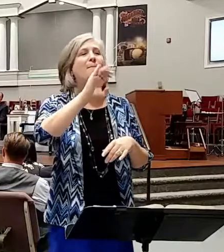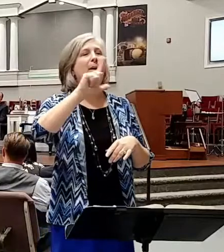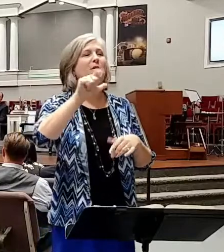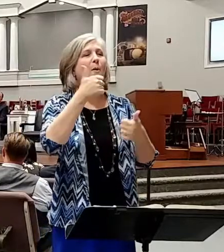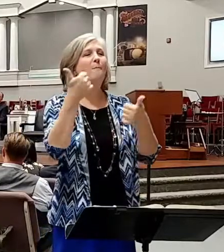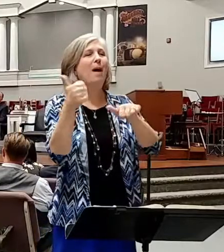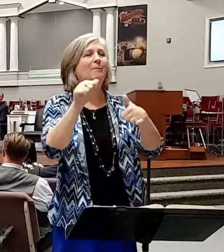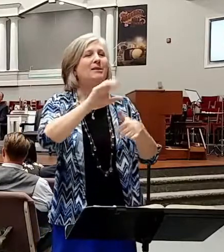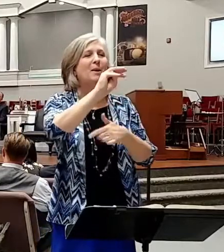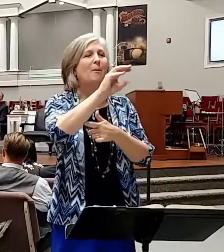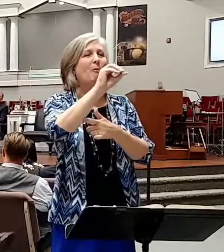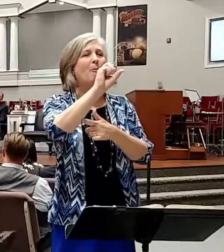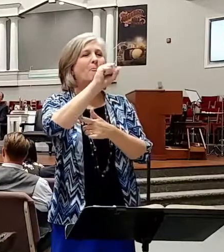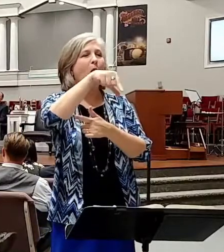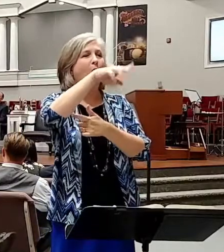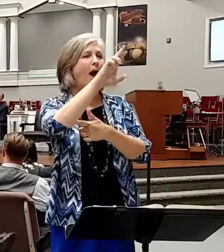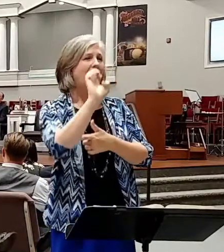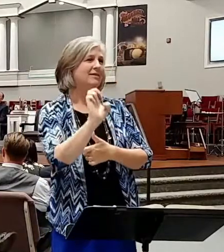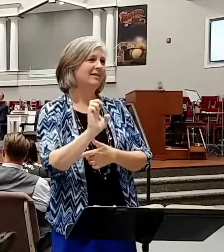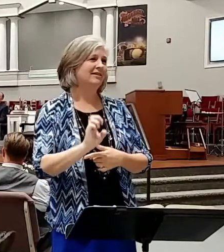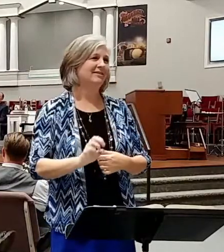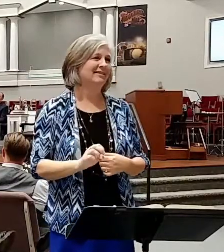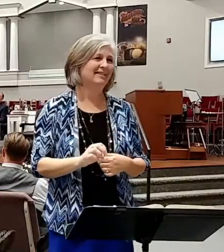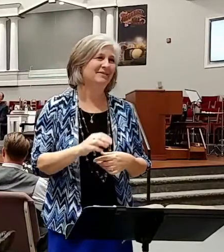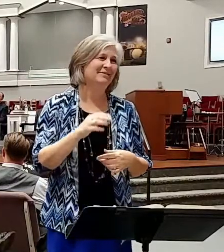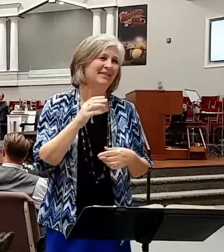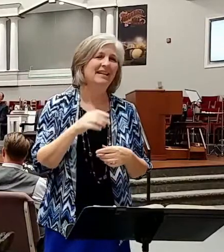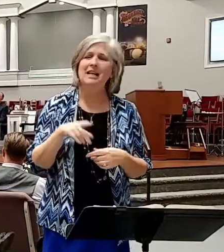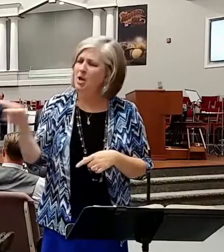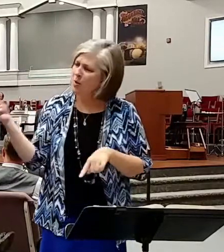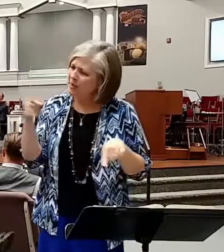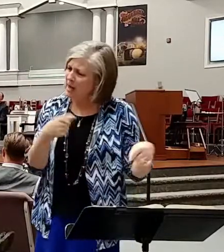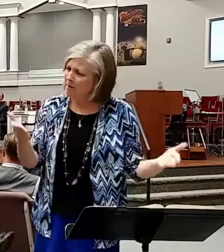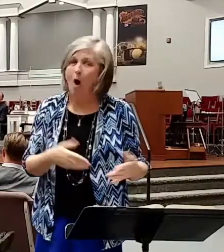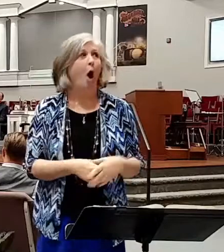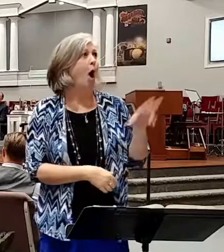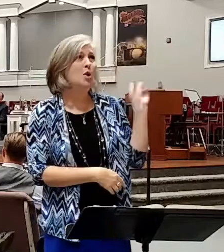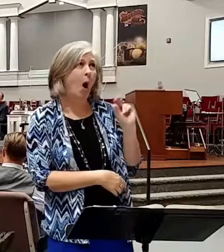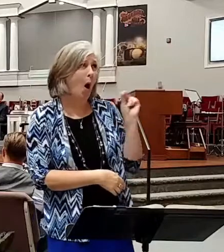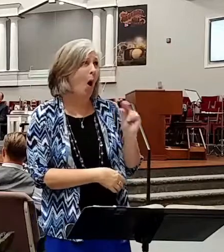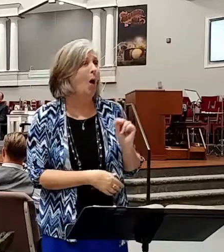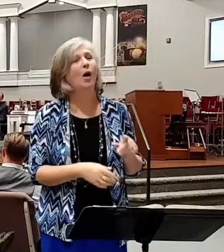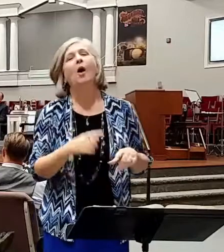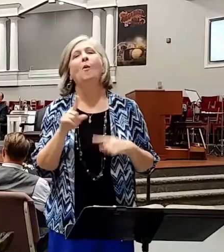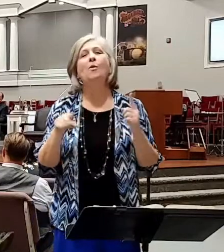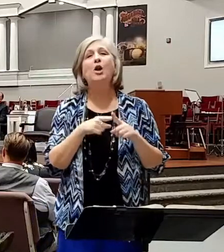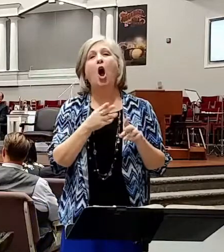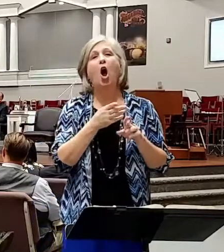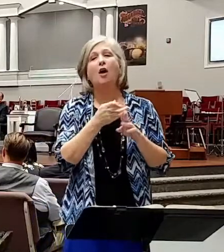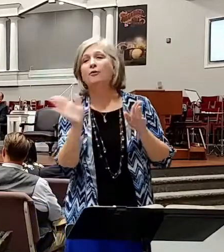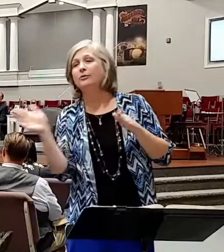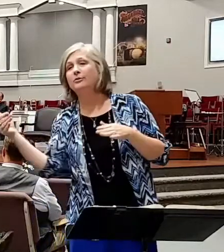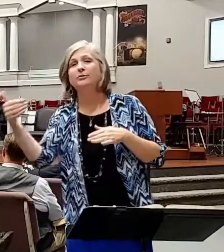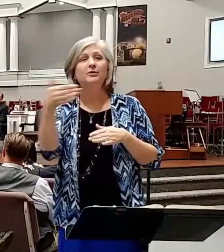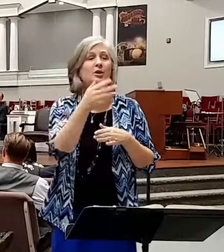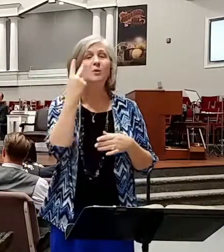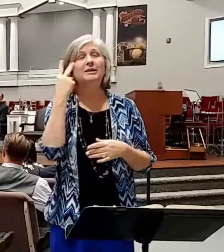we were coming down and I said, you've been here before? She said, no. And so, you know, when you get off the little highway here, you see that this